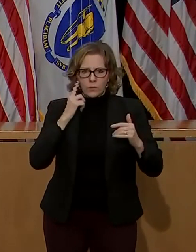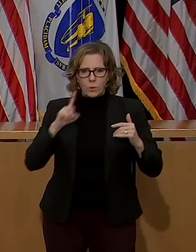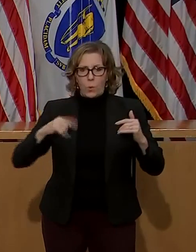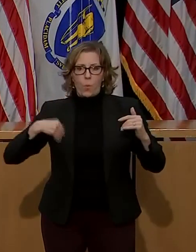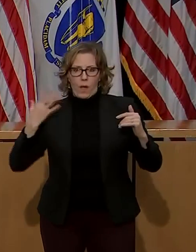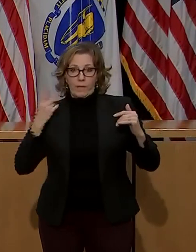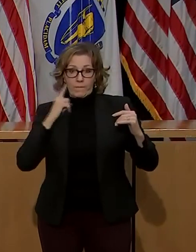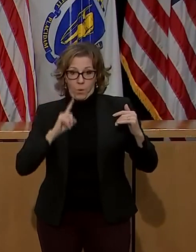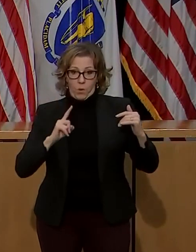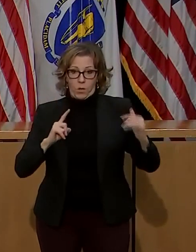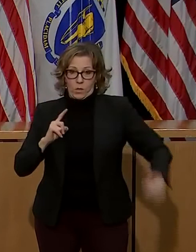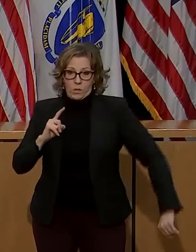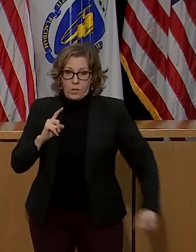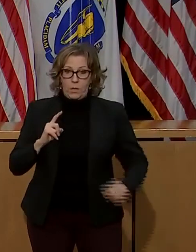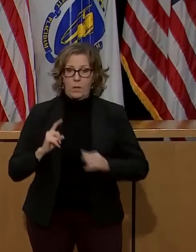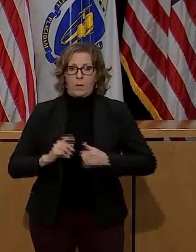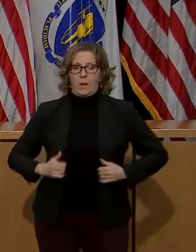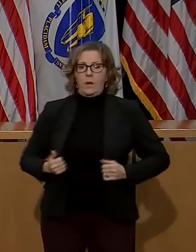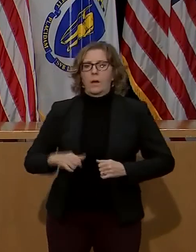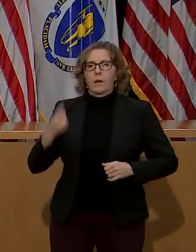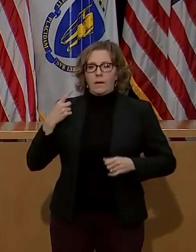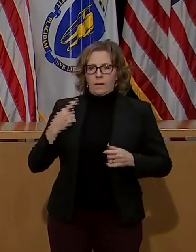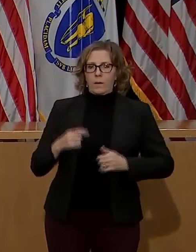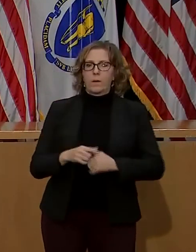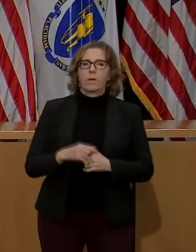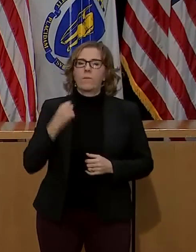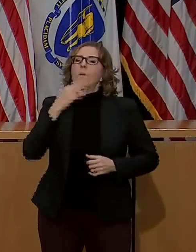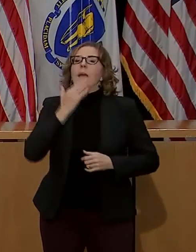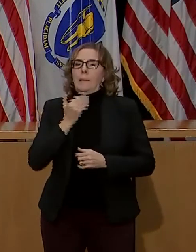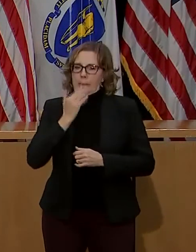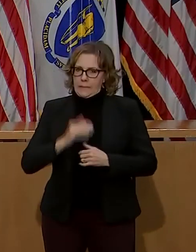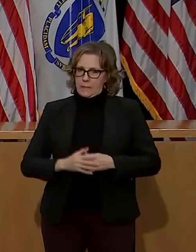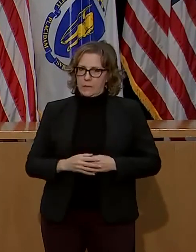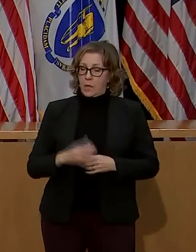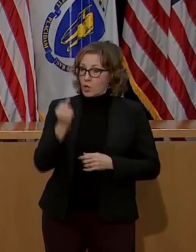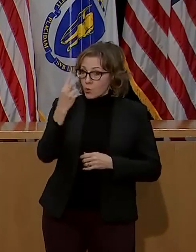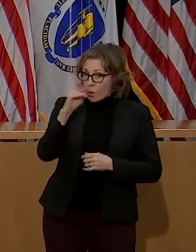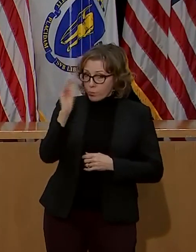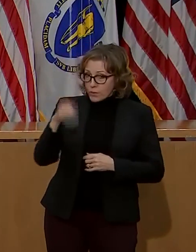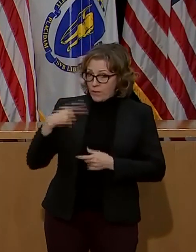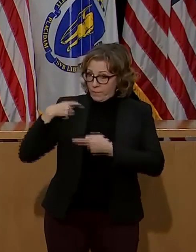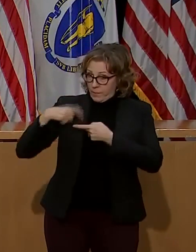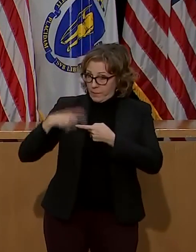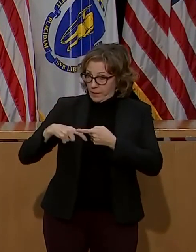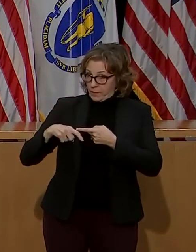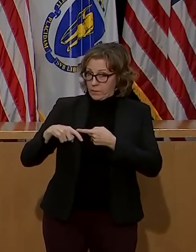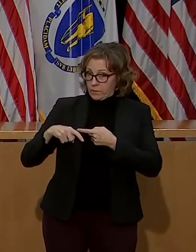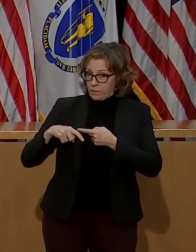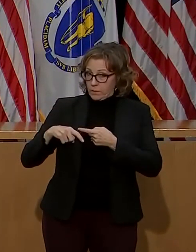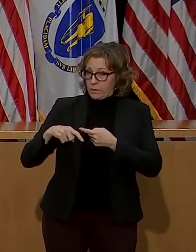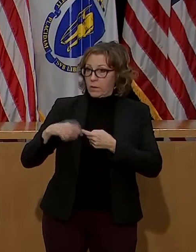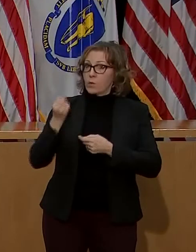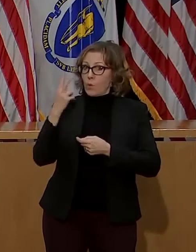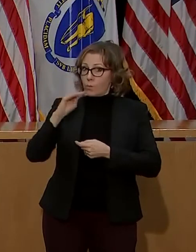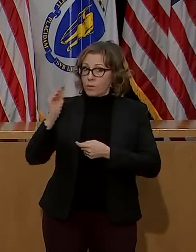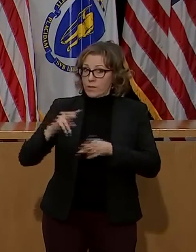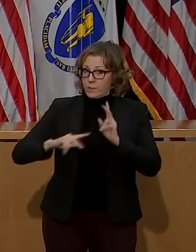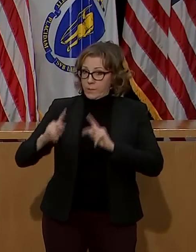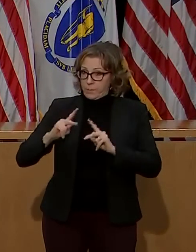12% of Hispanic women develop diabetes. That number is 11% for black men.